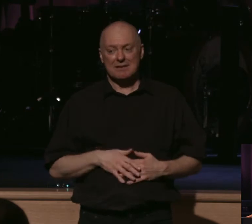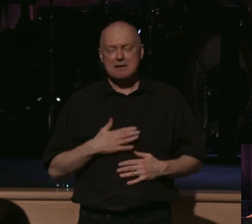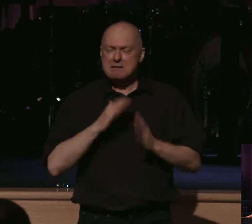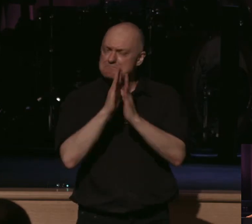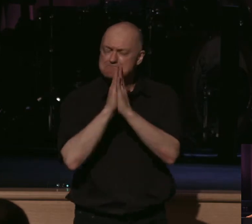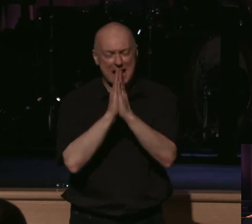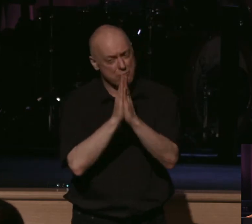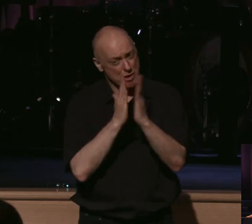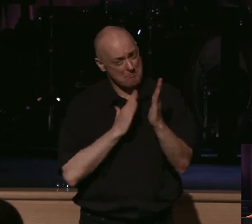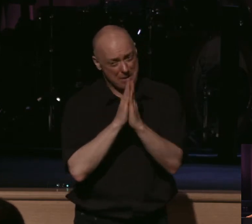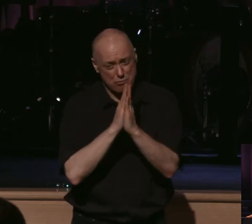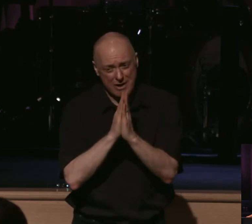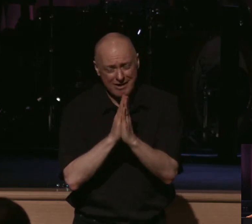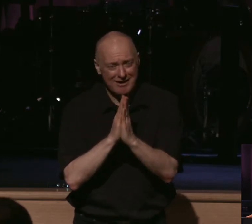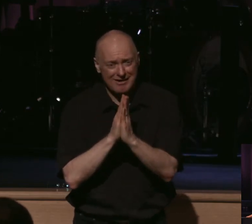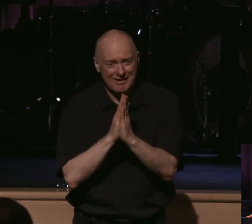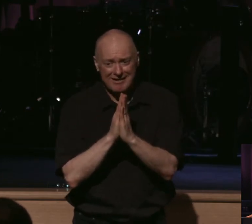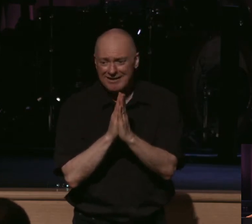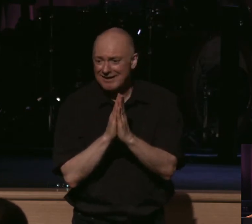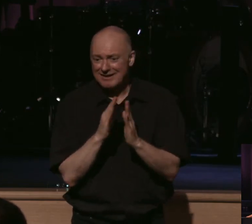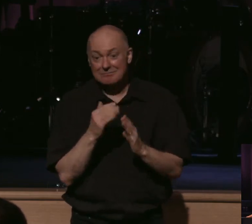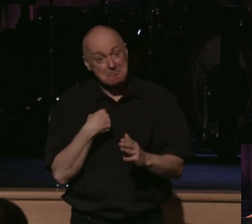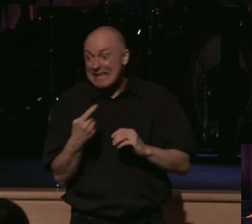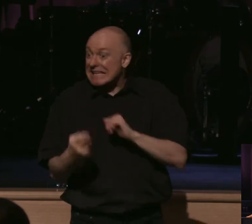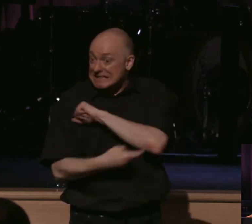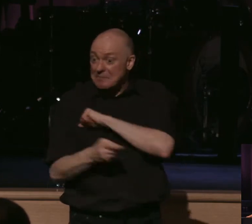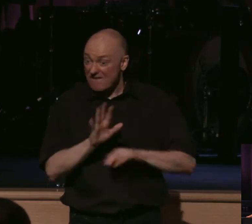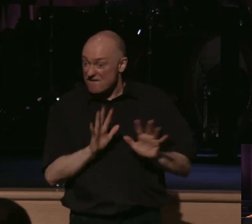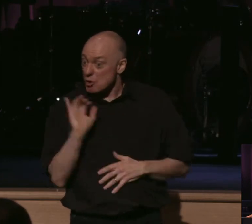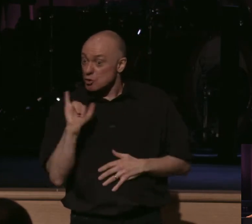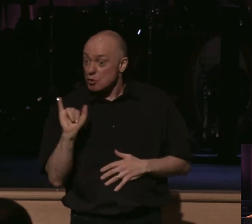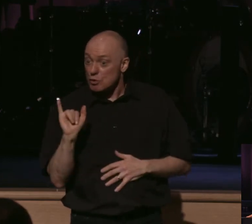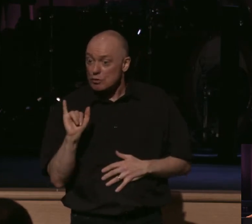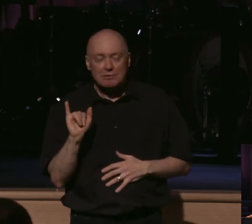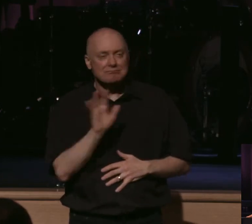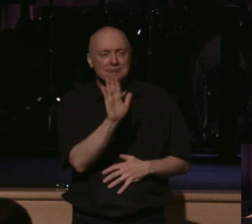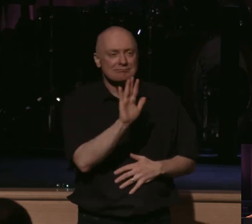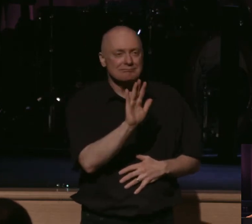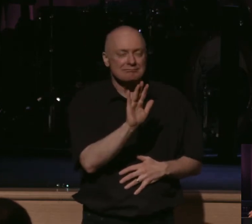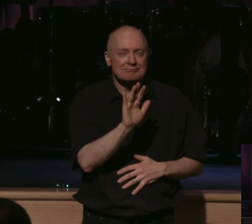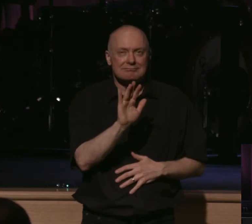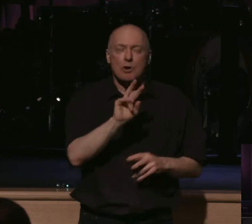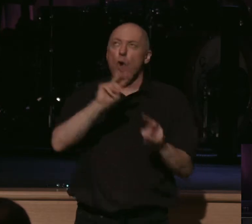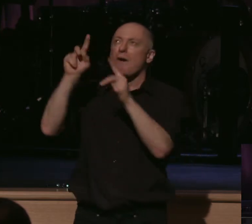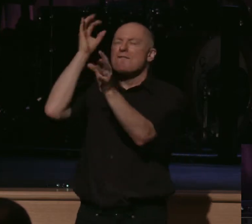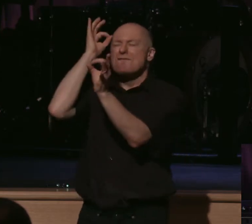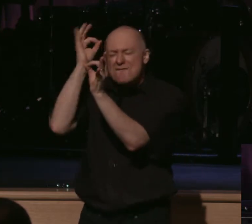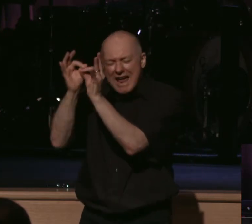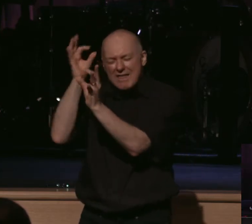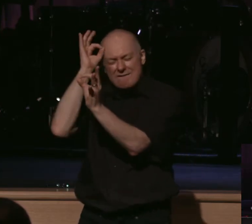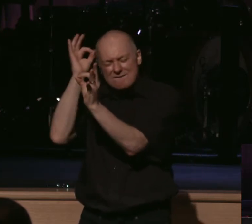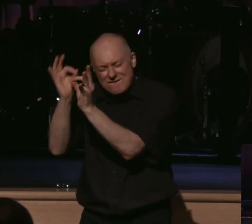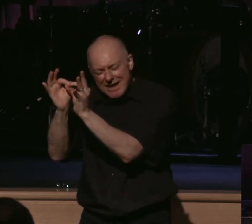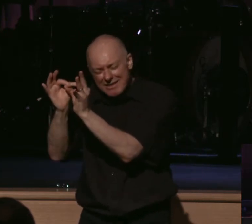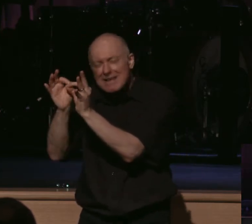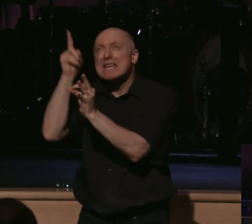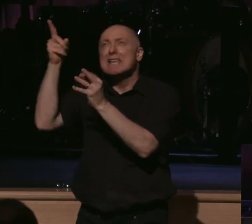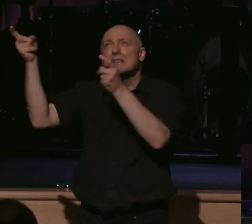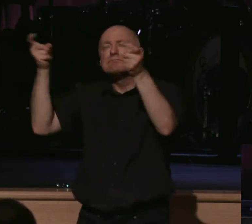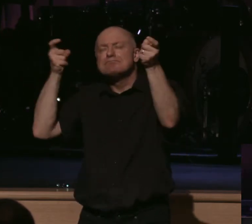prayer is instead of fear, as I am tempted with as well. But you will turn to faith. My God is sovereign. My God is in control. My God has made me